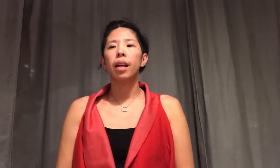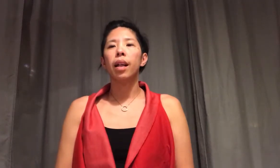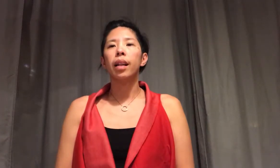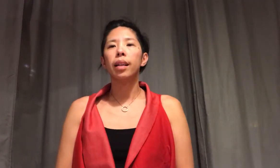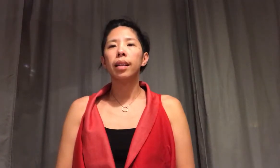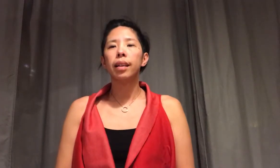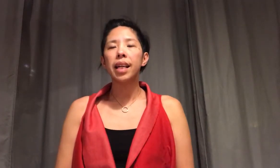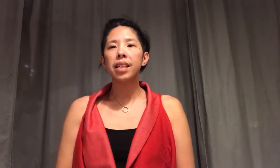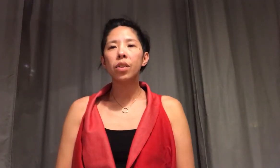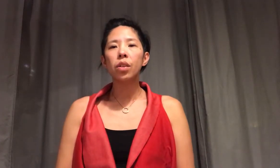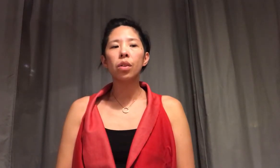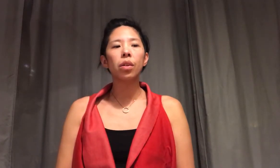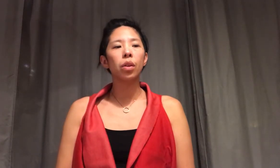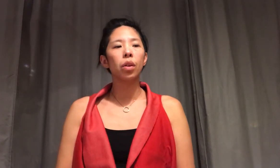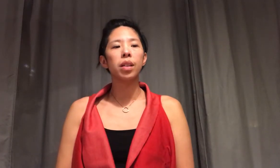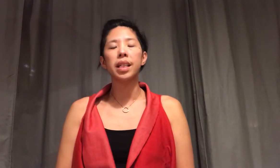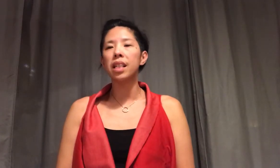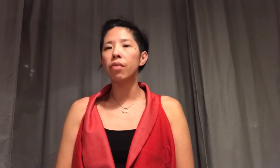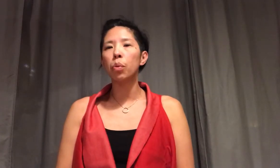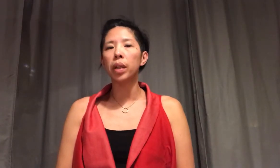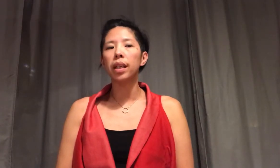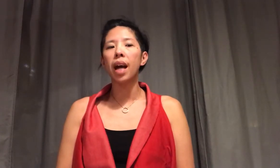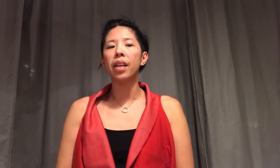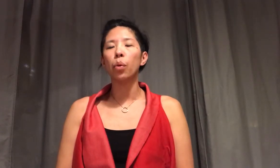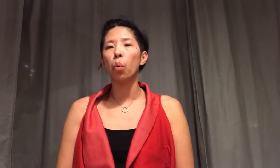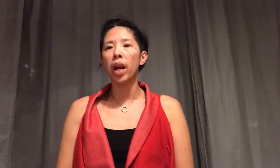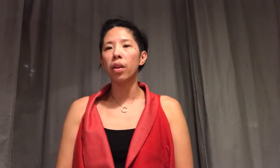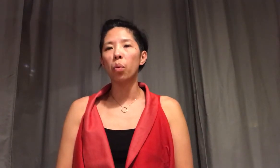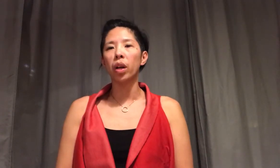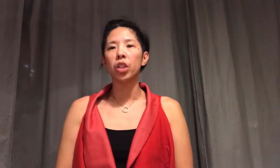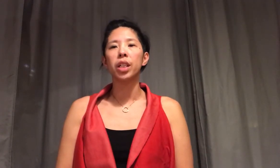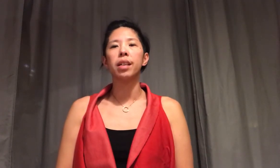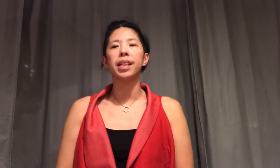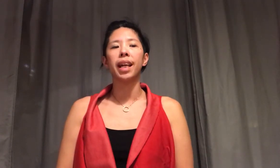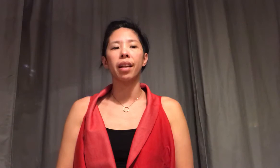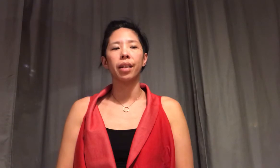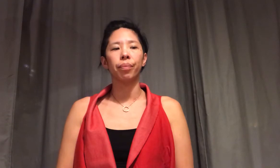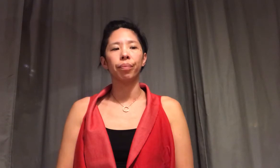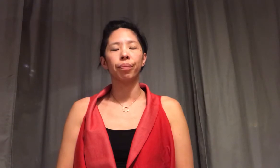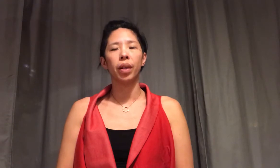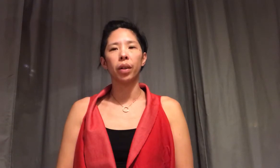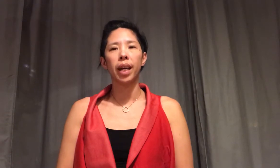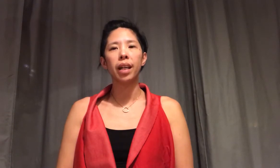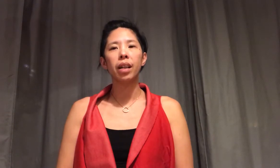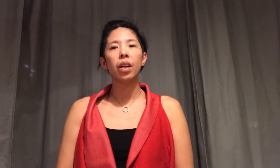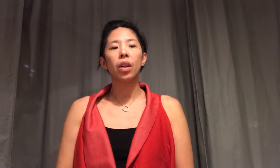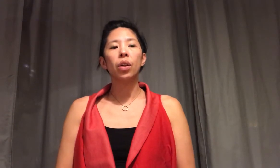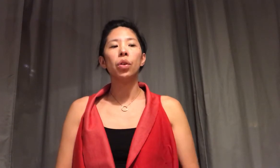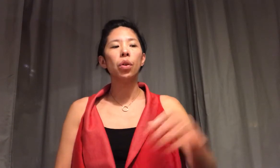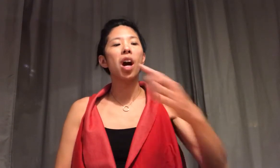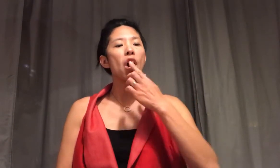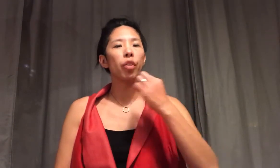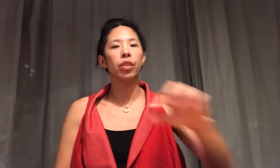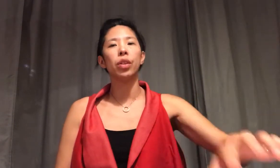Let's do the days of the week and the weather worksheet together okay you have to